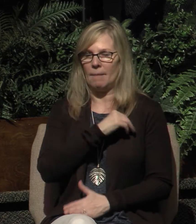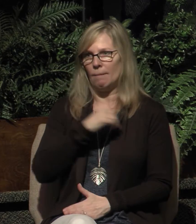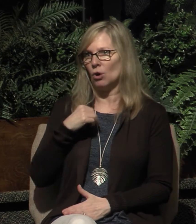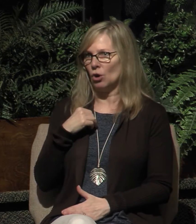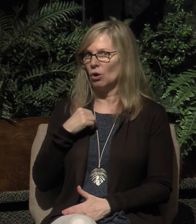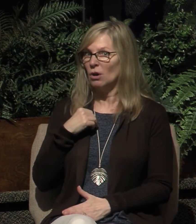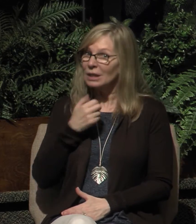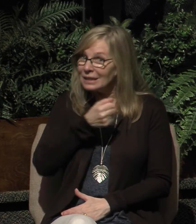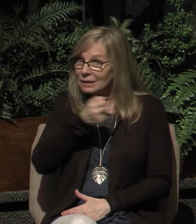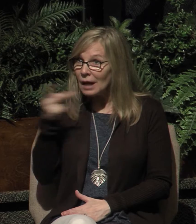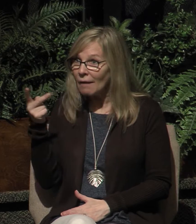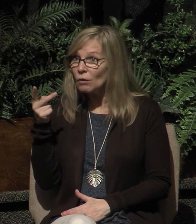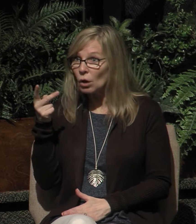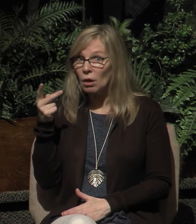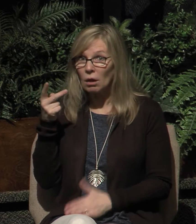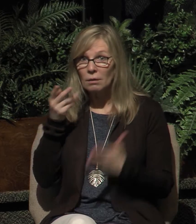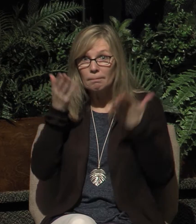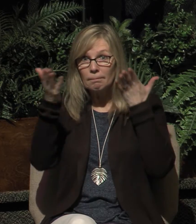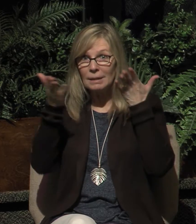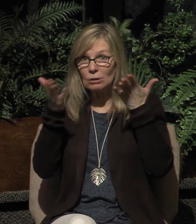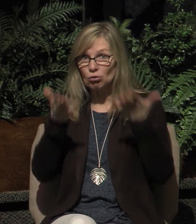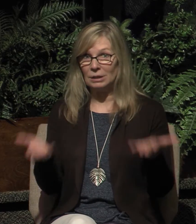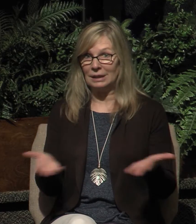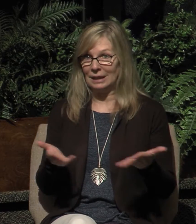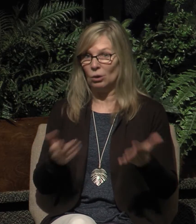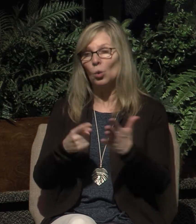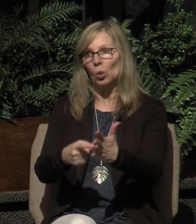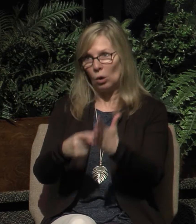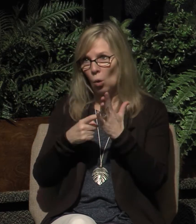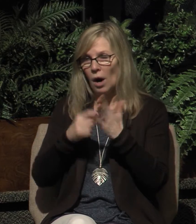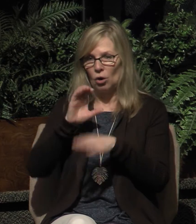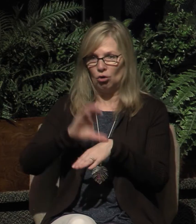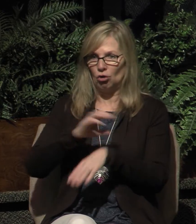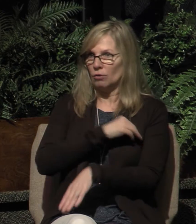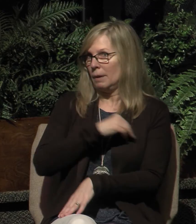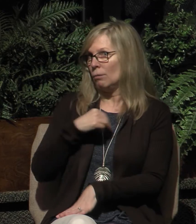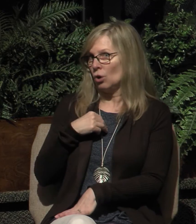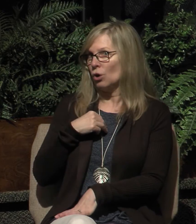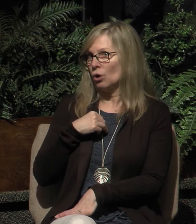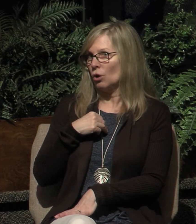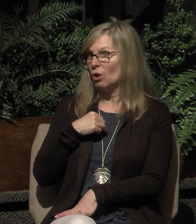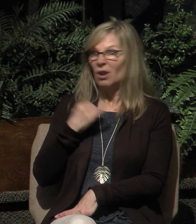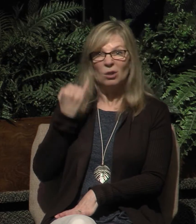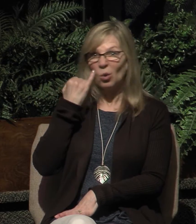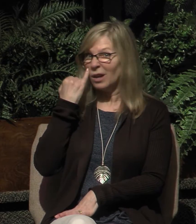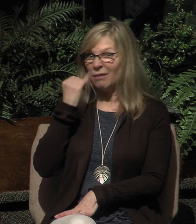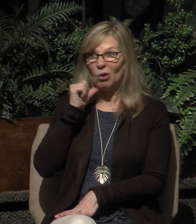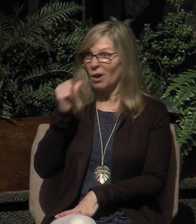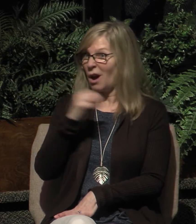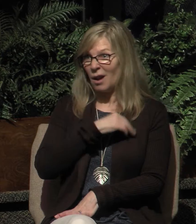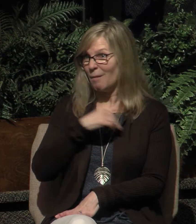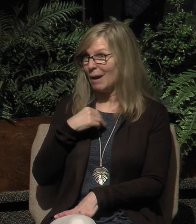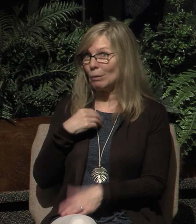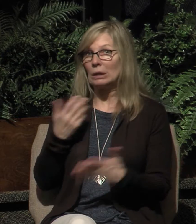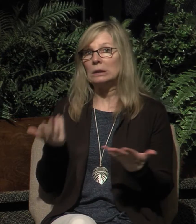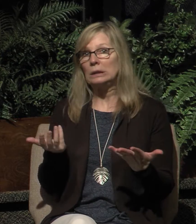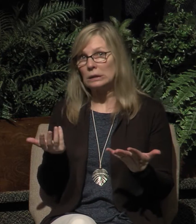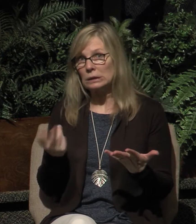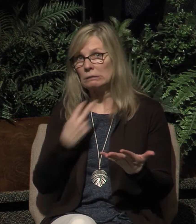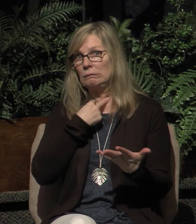require church membership at Lakeside. And so, to not be a member means that you are not able to function in the body of